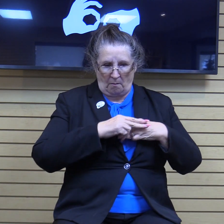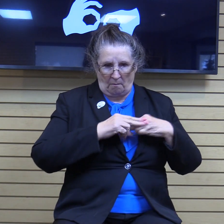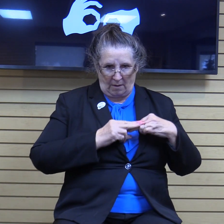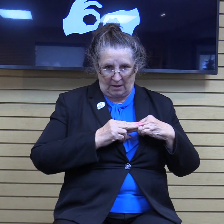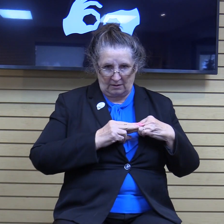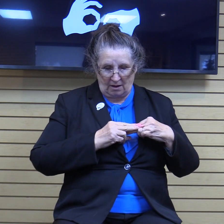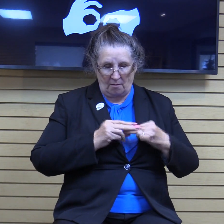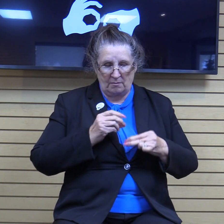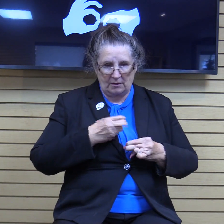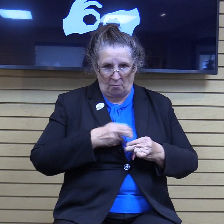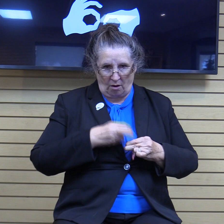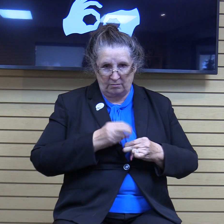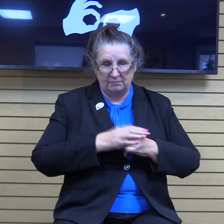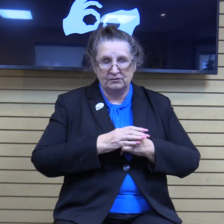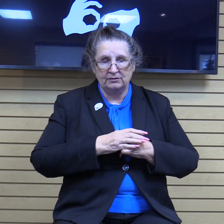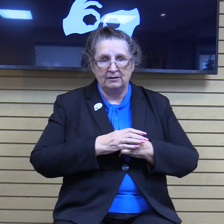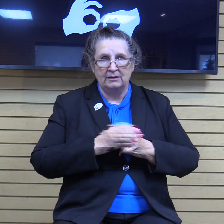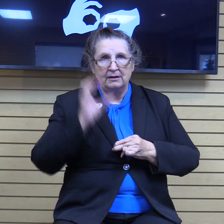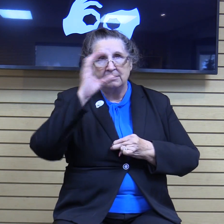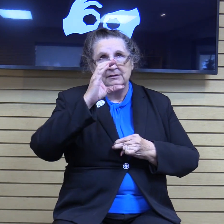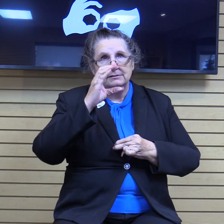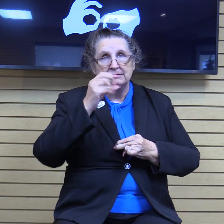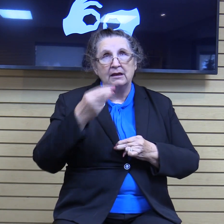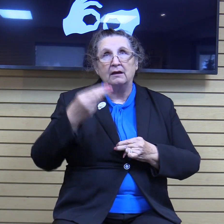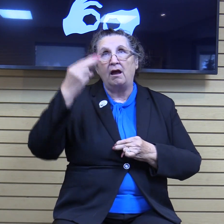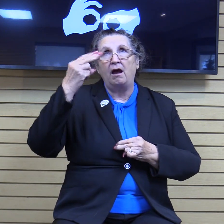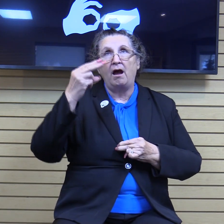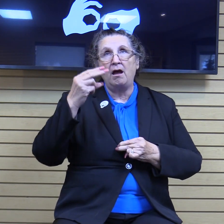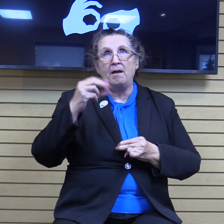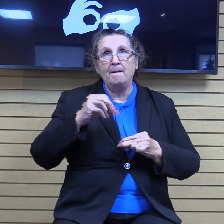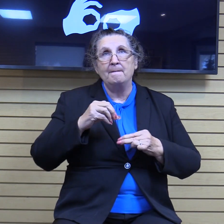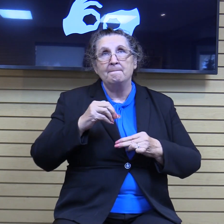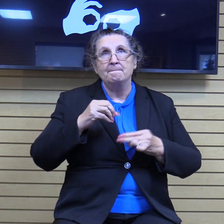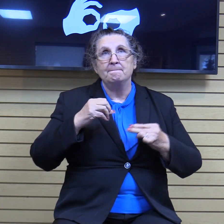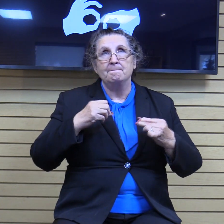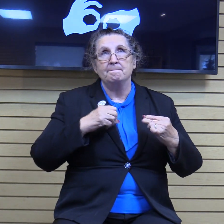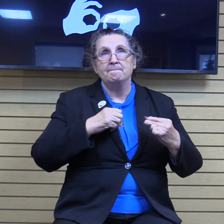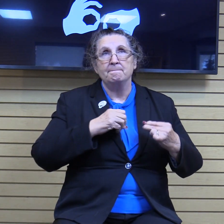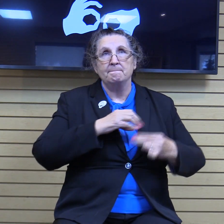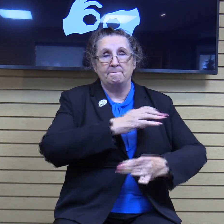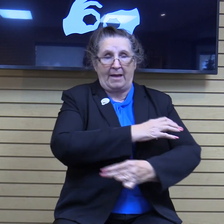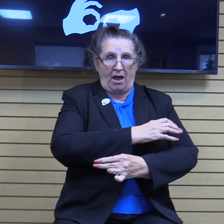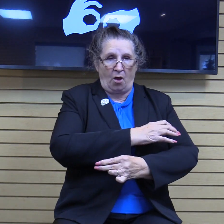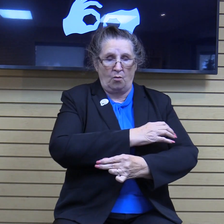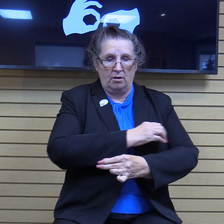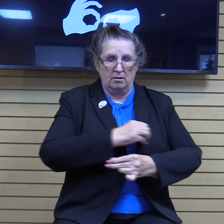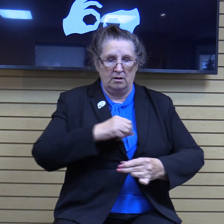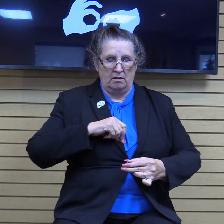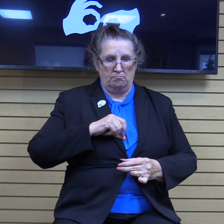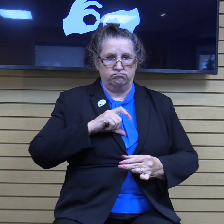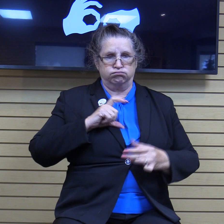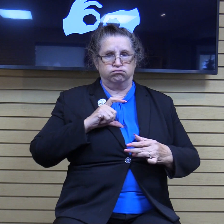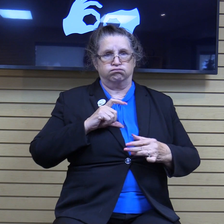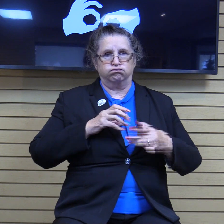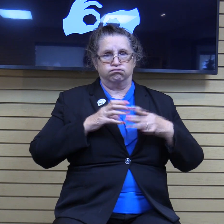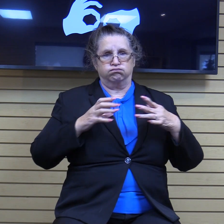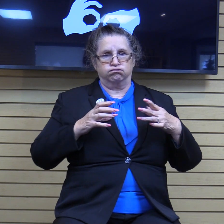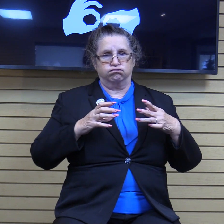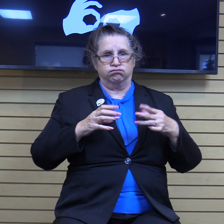or seek a higher power that puffs up our confidence and provides superficial faith. But we